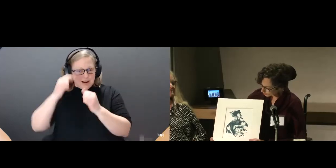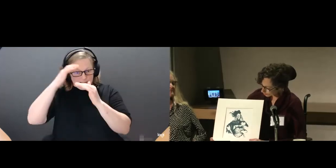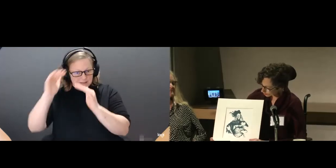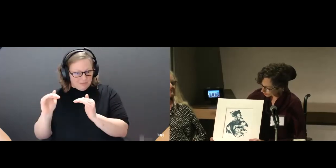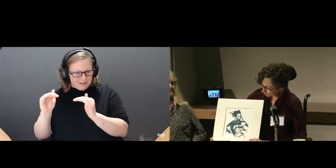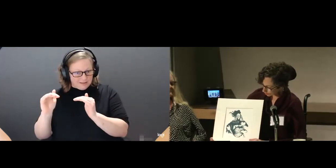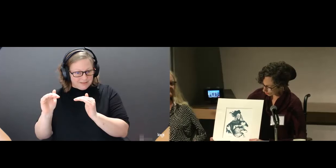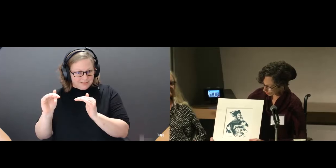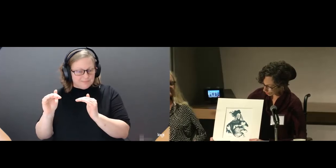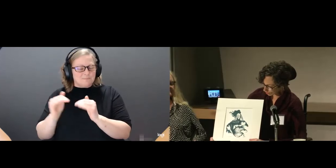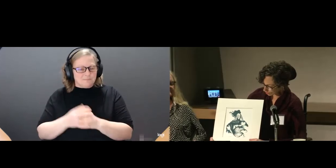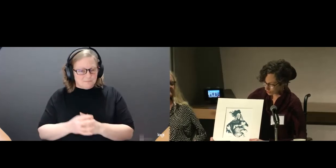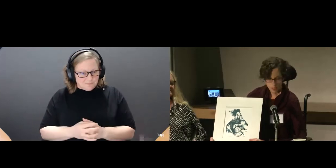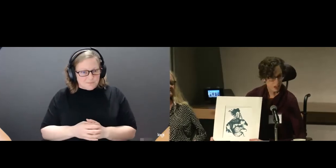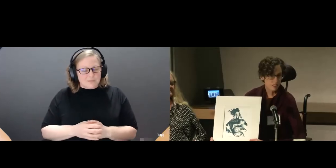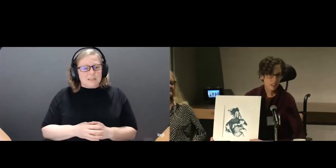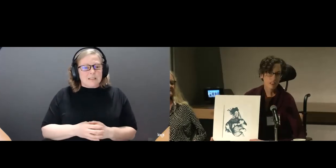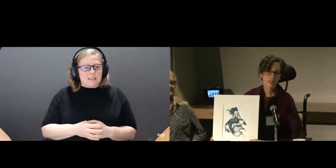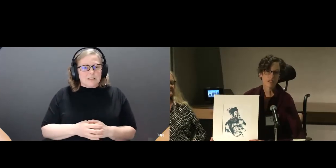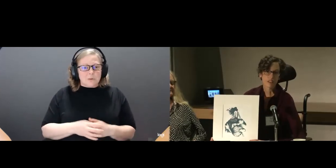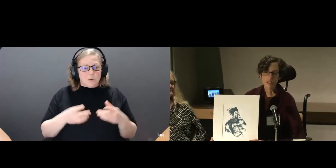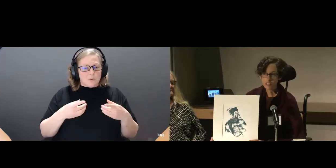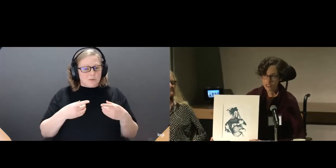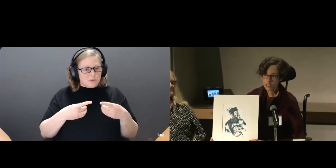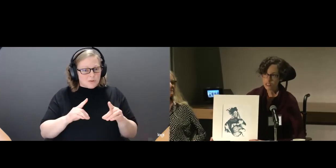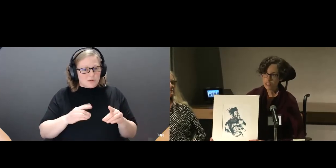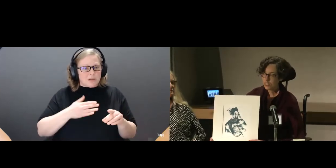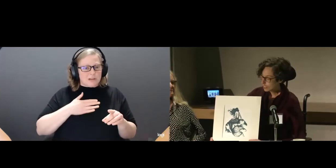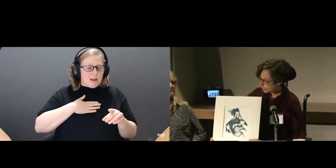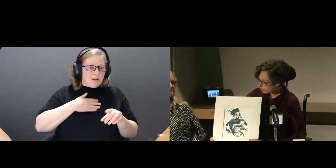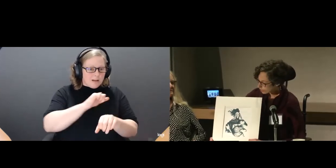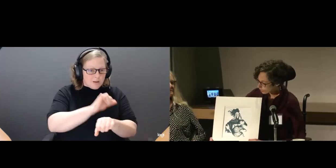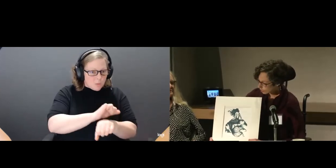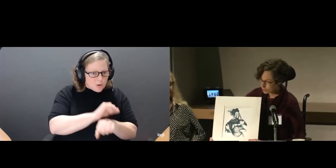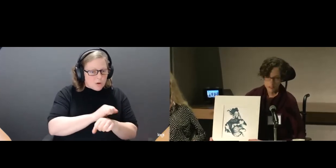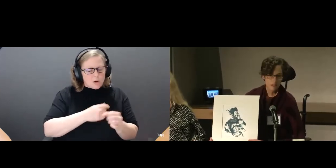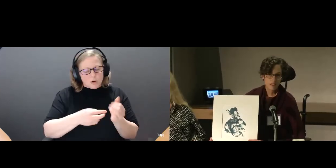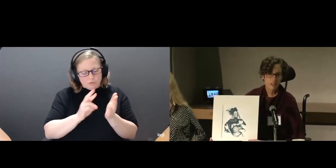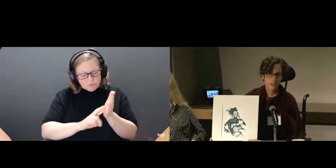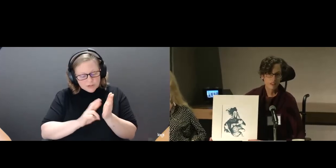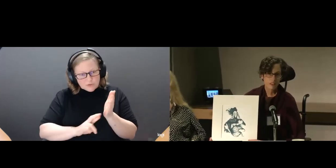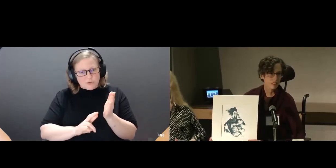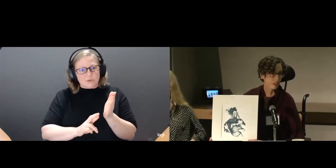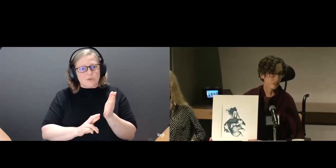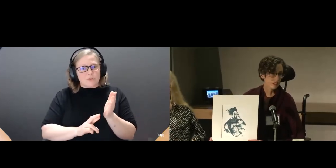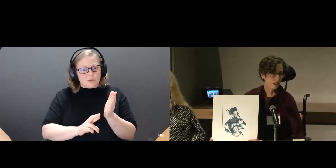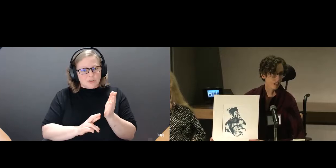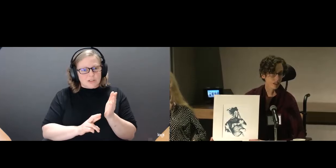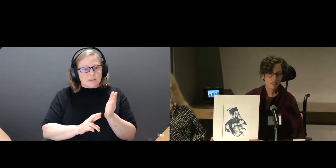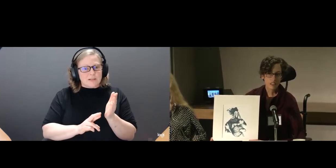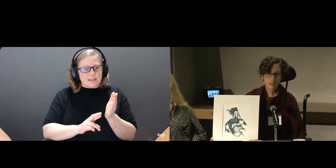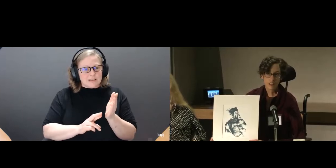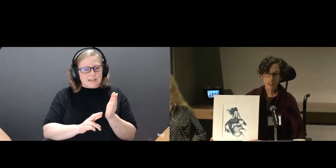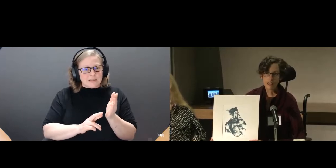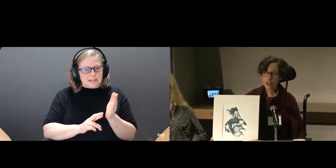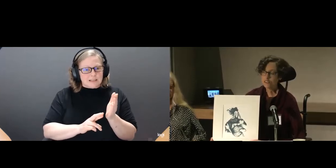And so during my art practice, my research, all to the different stages of my